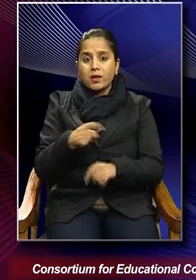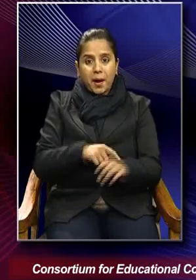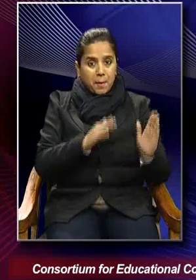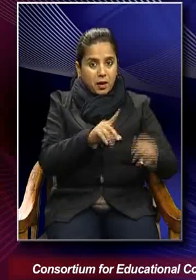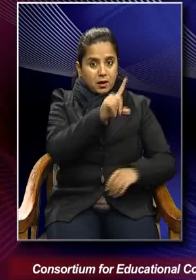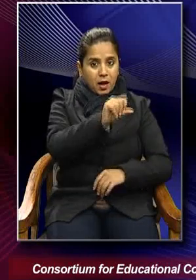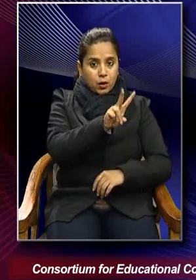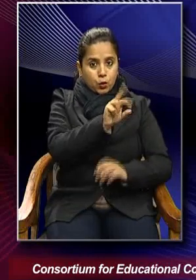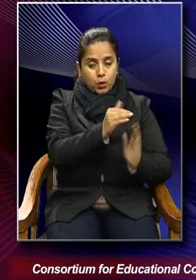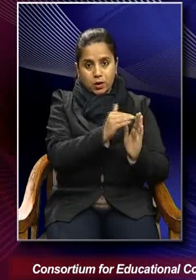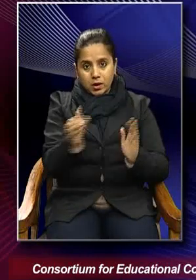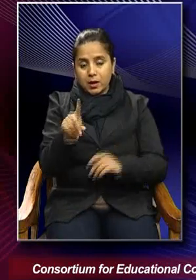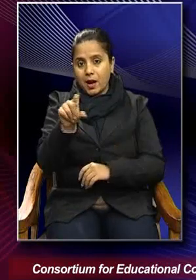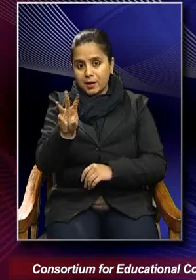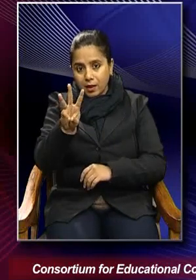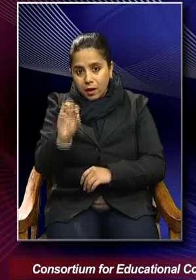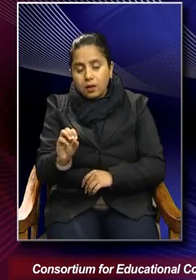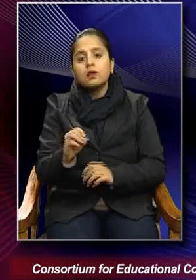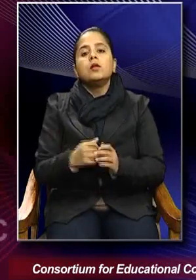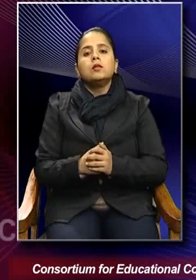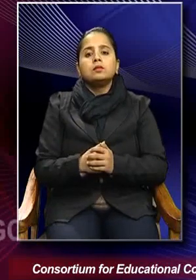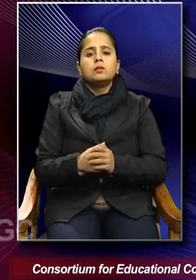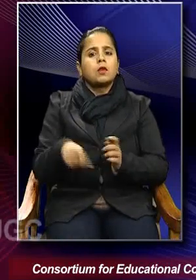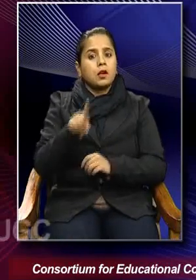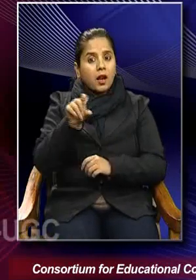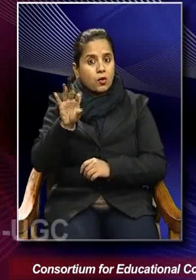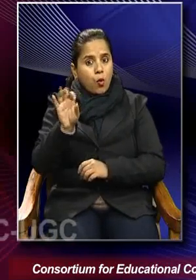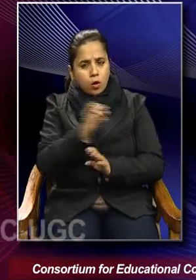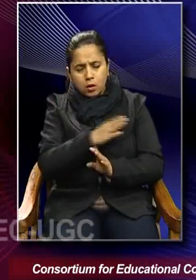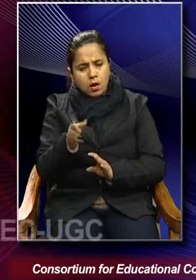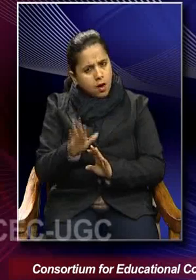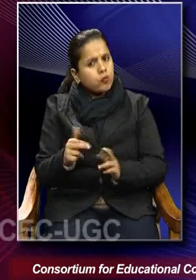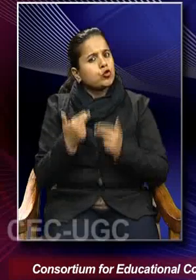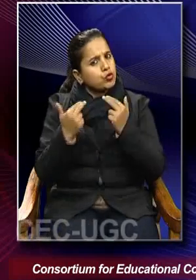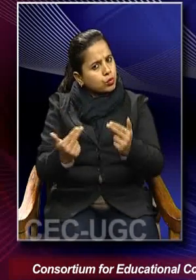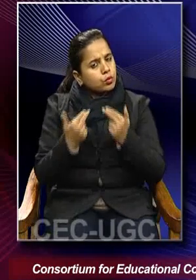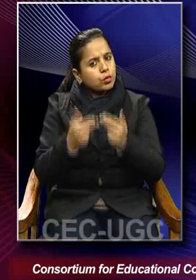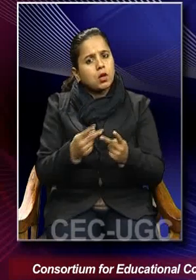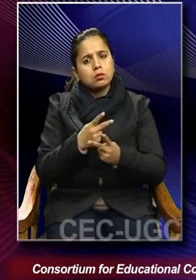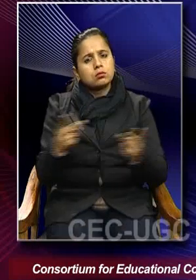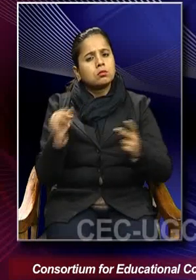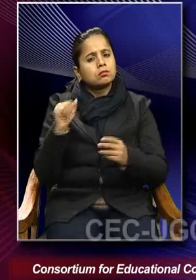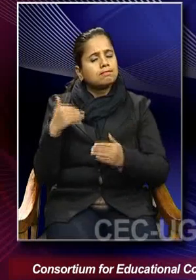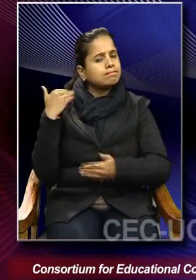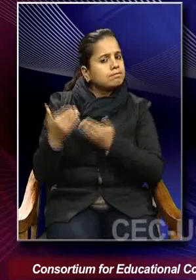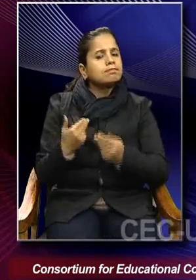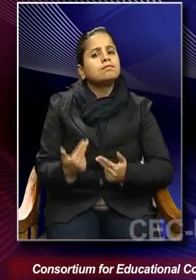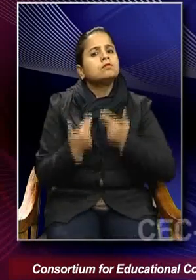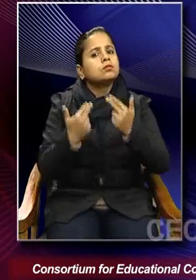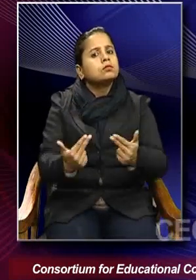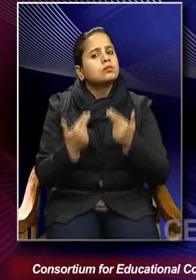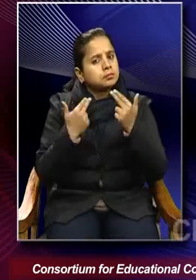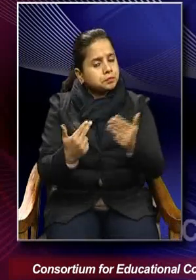1920s, 1930s, tell this story very eloquently. So,